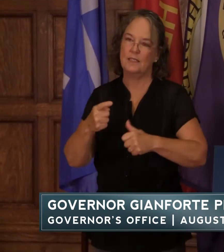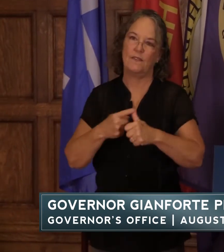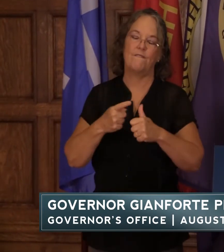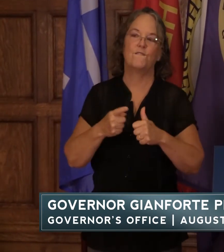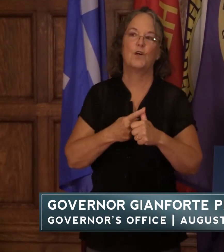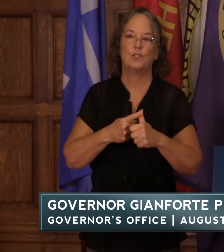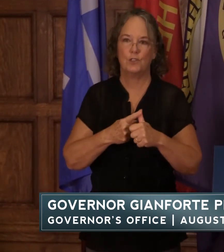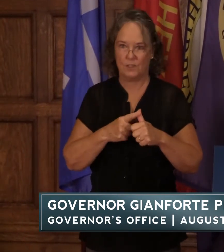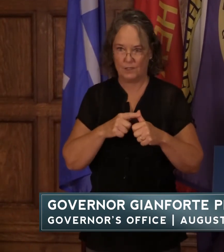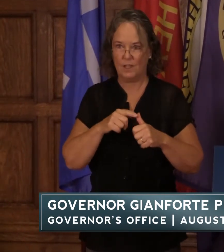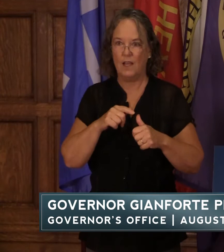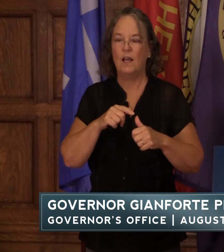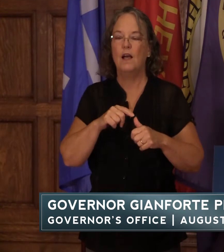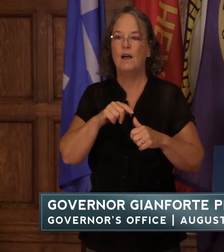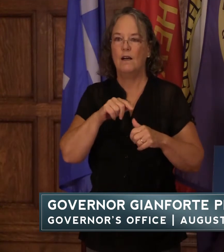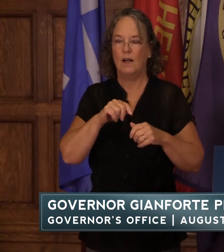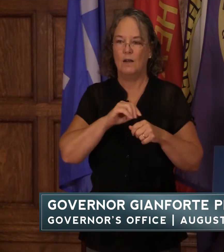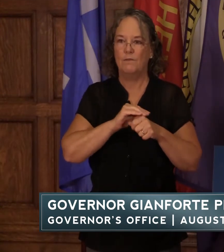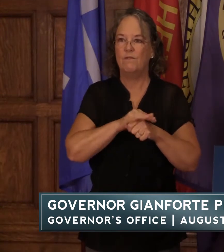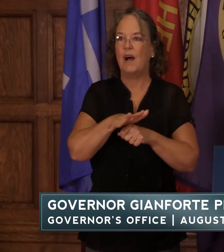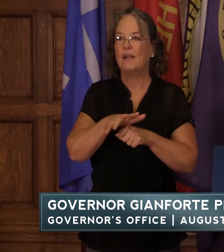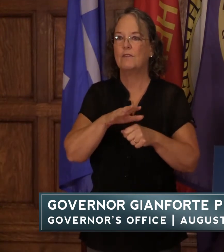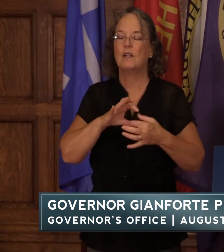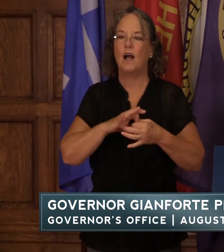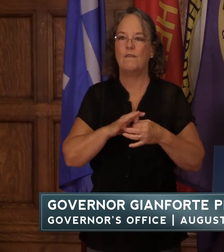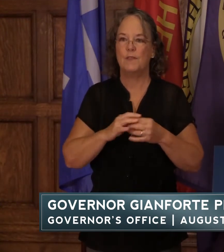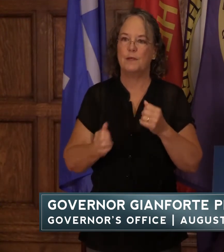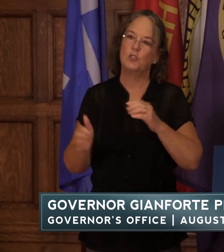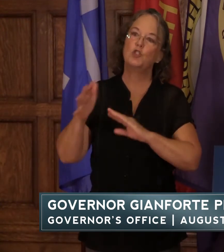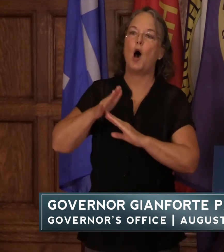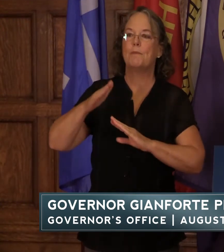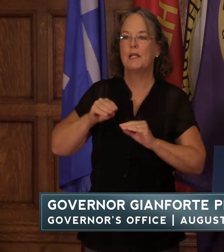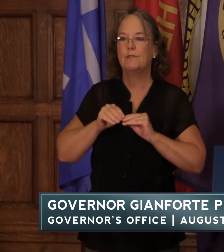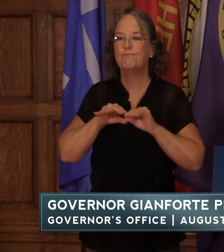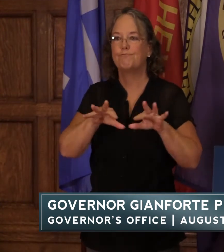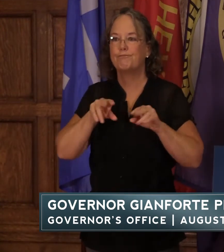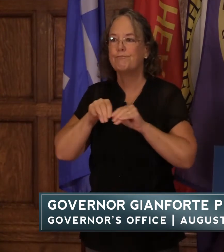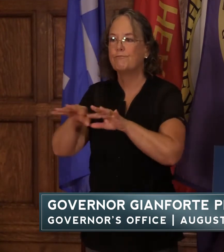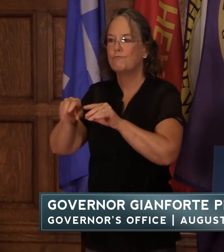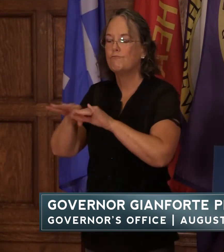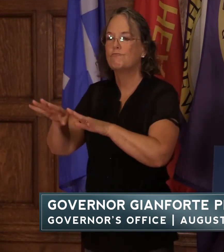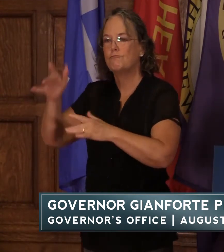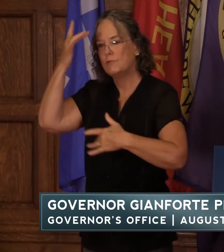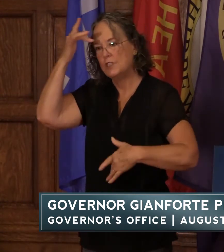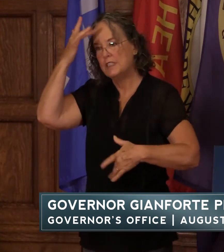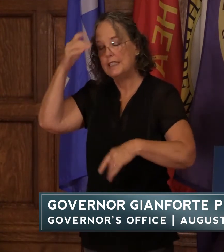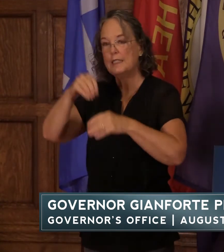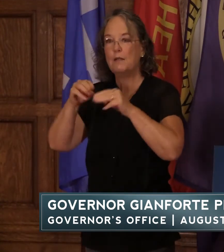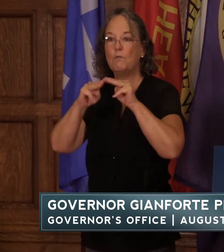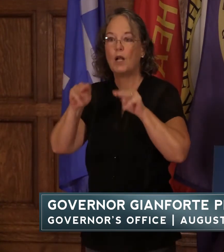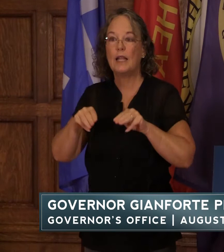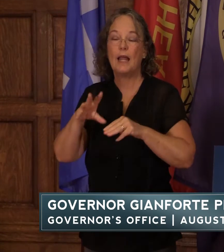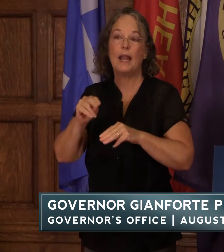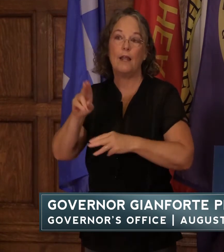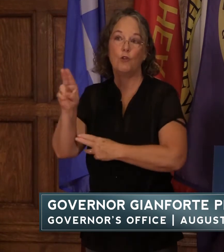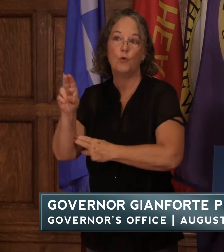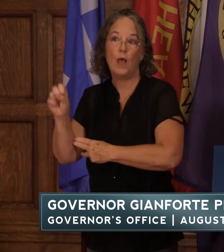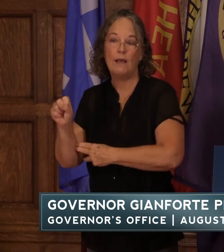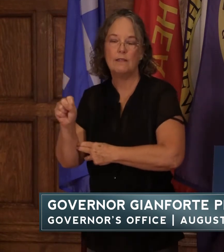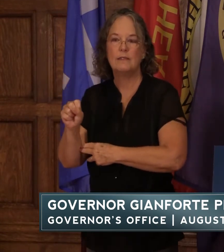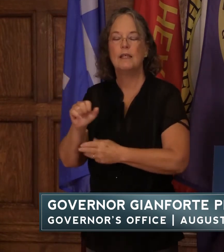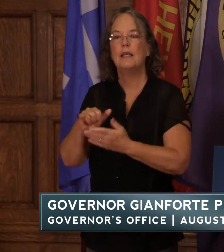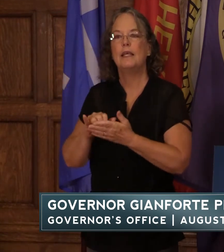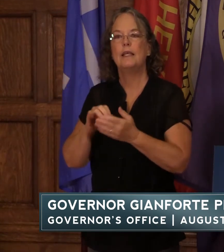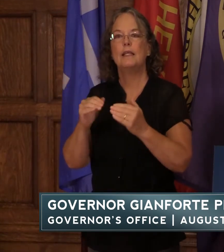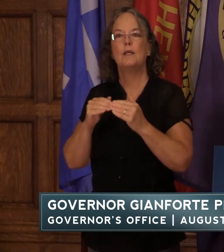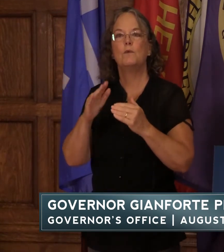other viral variants as the dominant circulating strain in montana and in the united states at large it accounts for